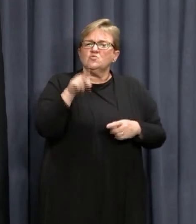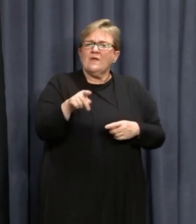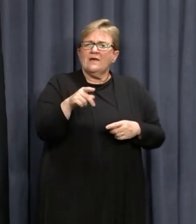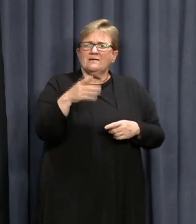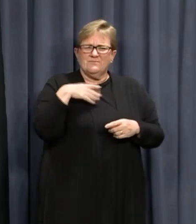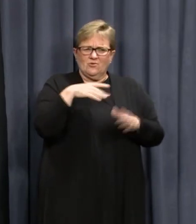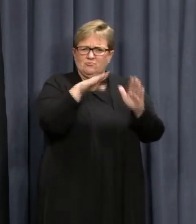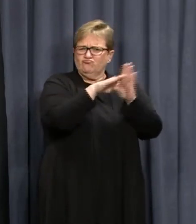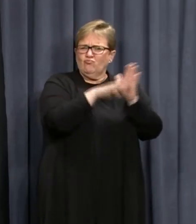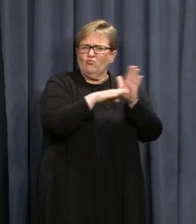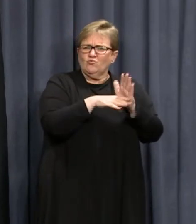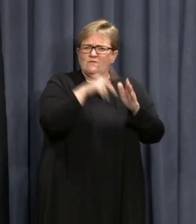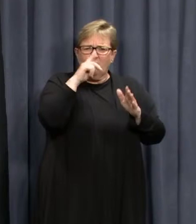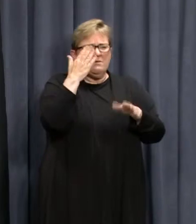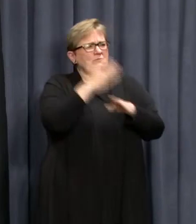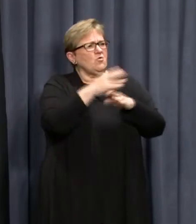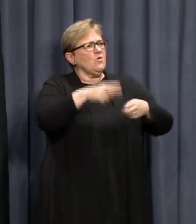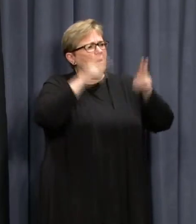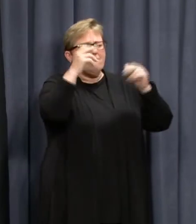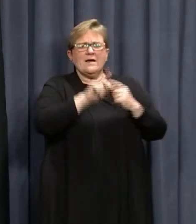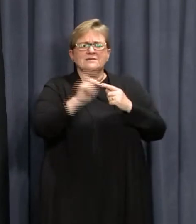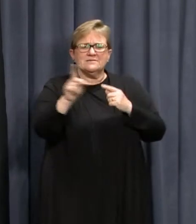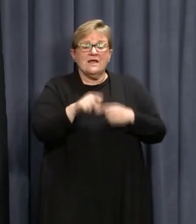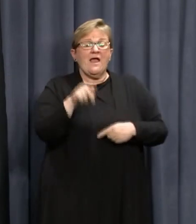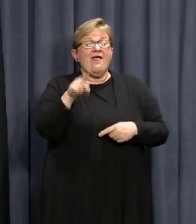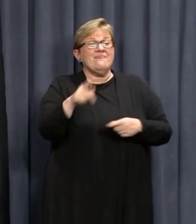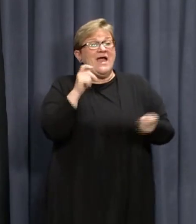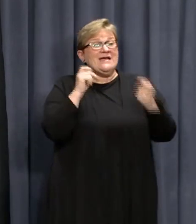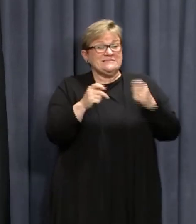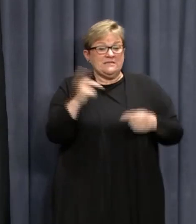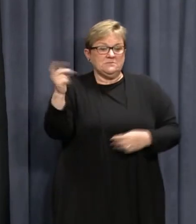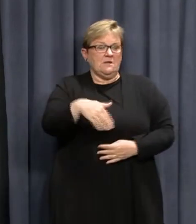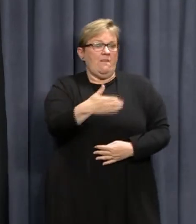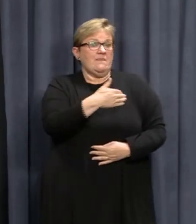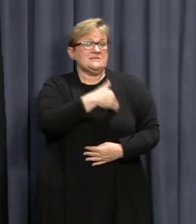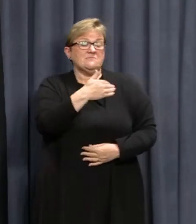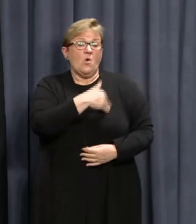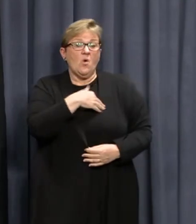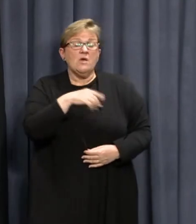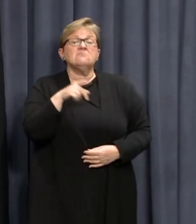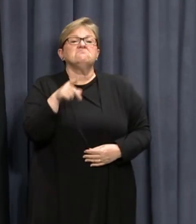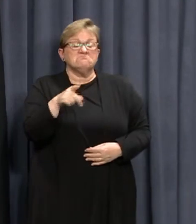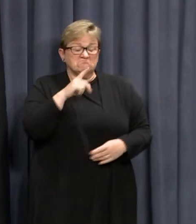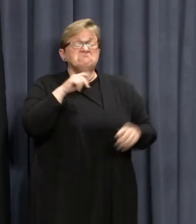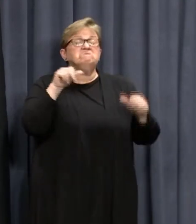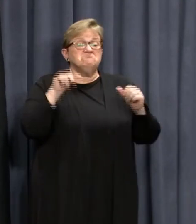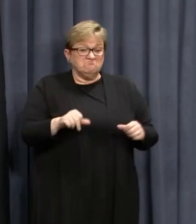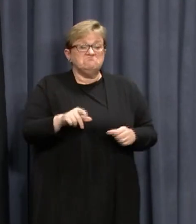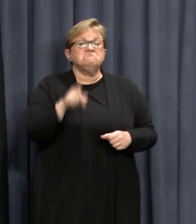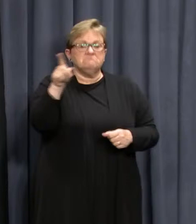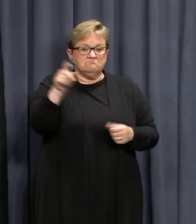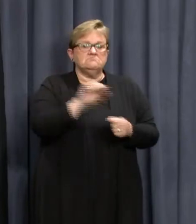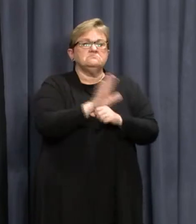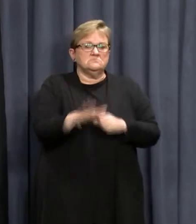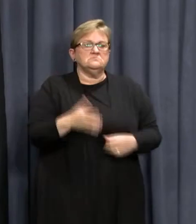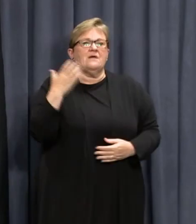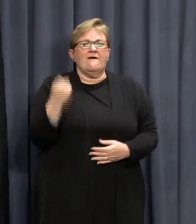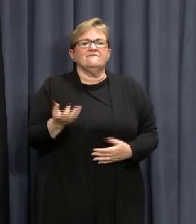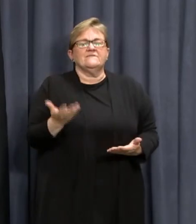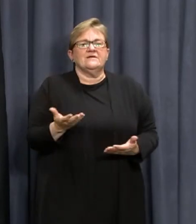place for hotel quarantine workers. That test result came back this morning and was confirmed to be positive.